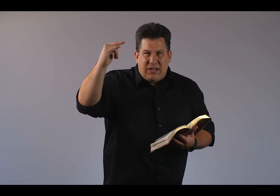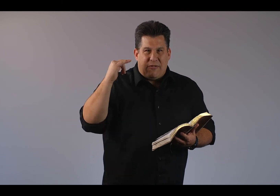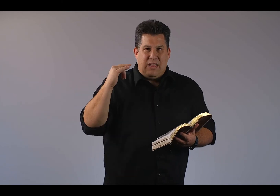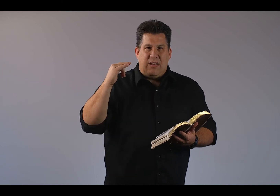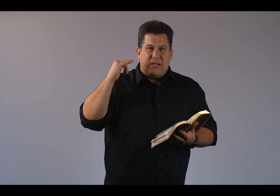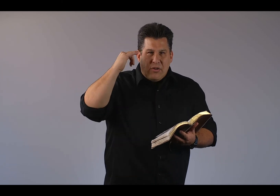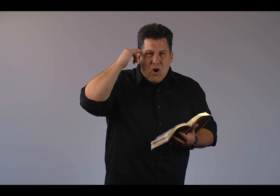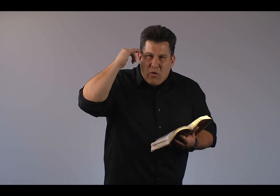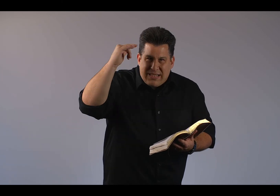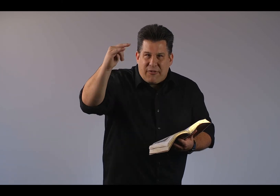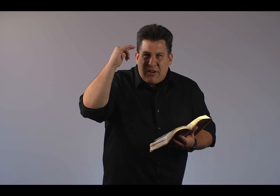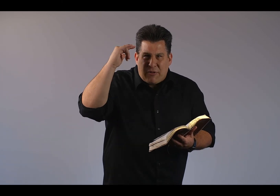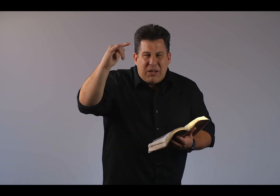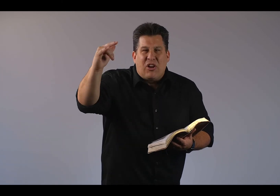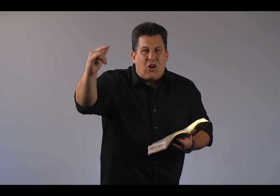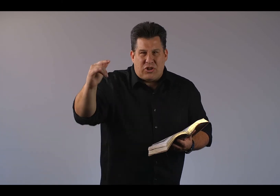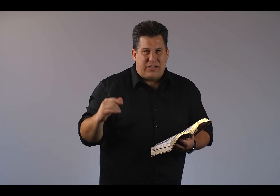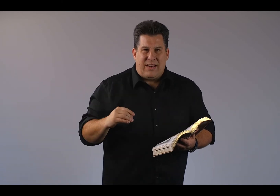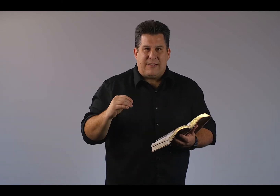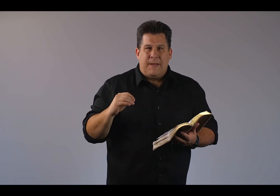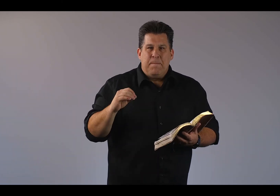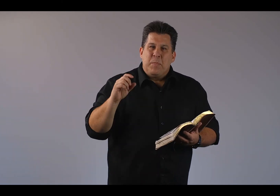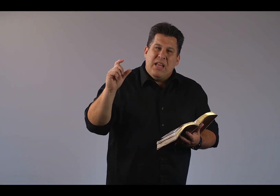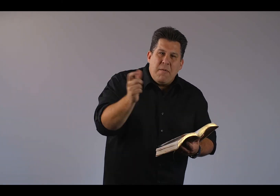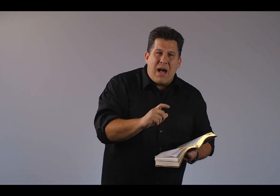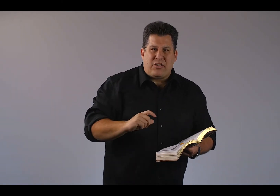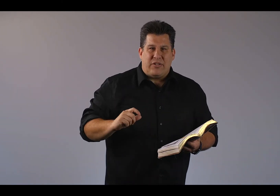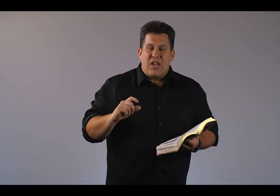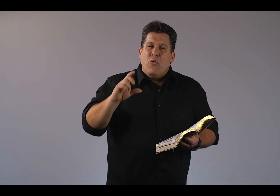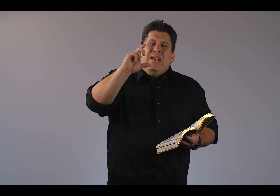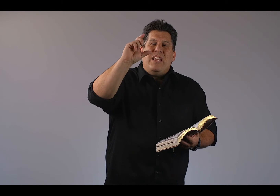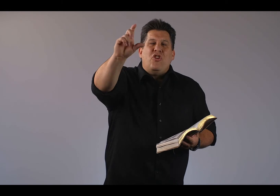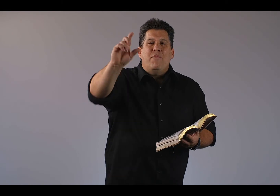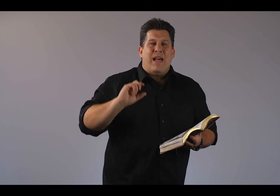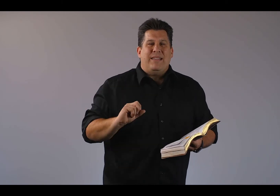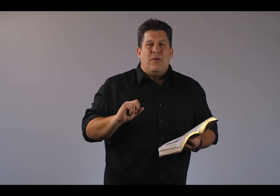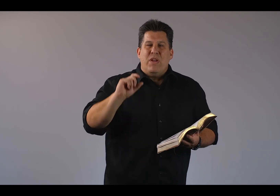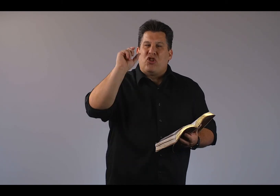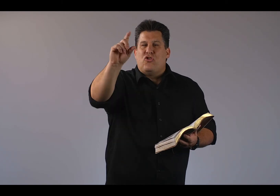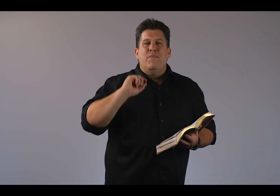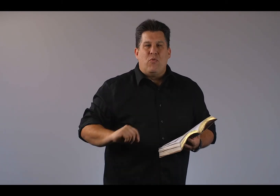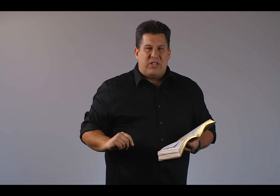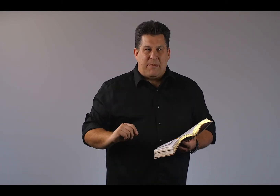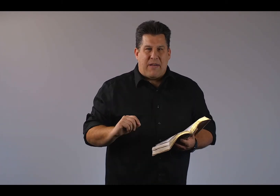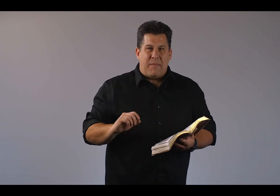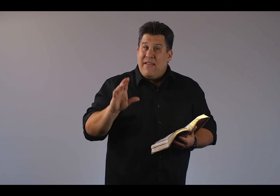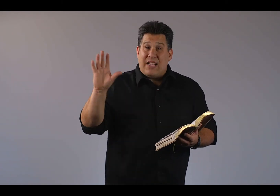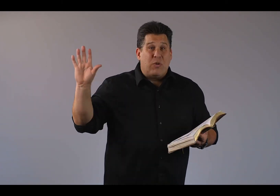differently than us, who are different from different cultures than us, into monsters. We dehumanize them. We assume the worst about them. That's what